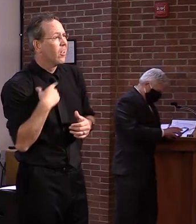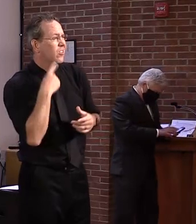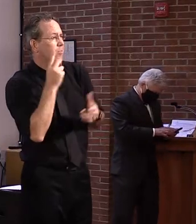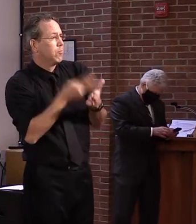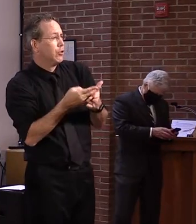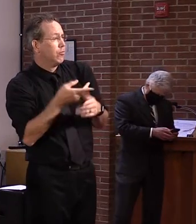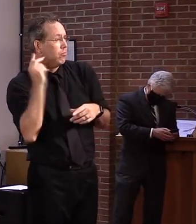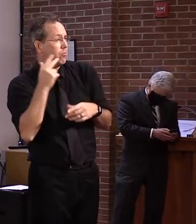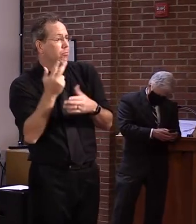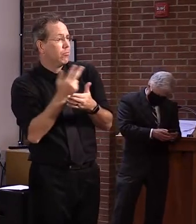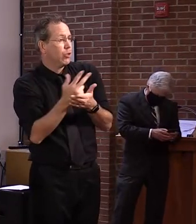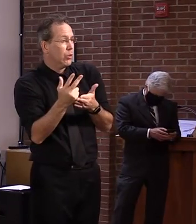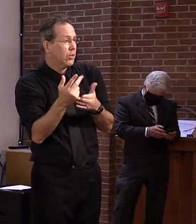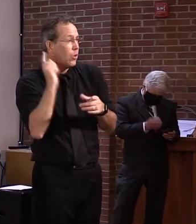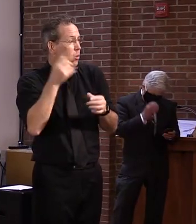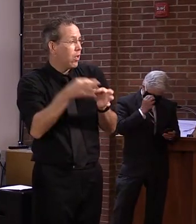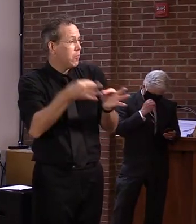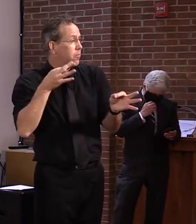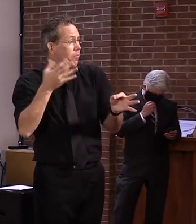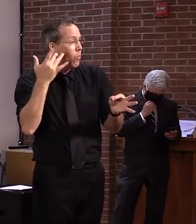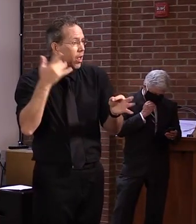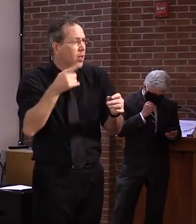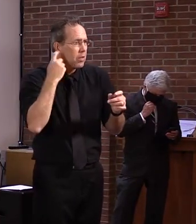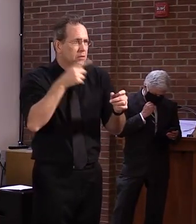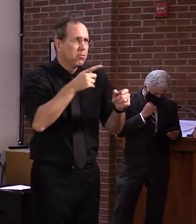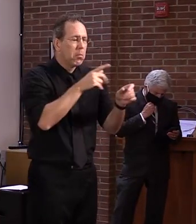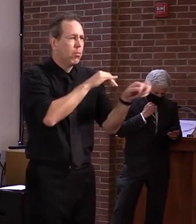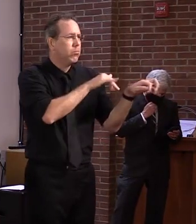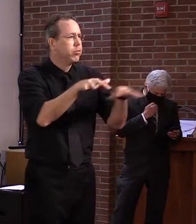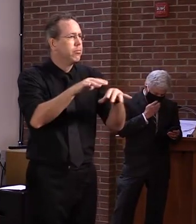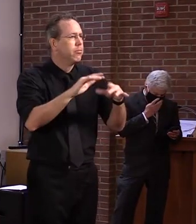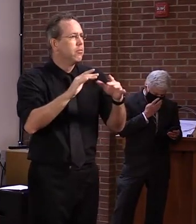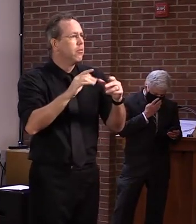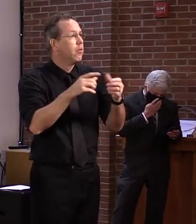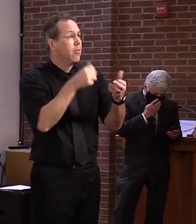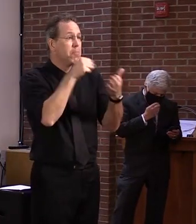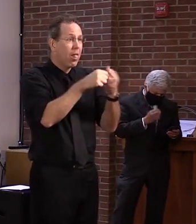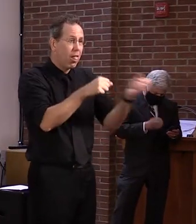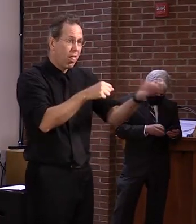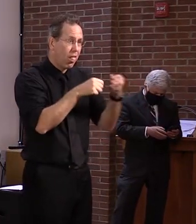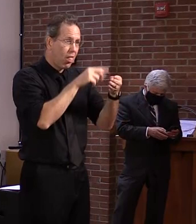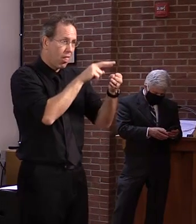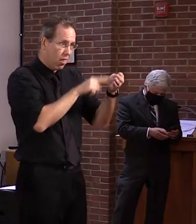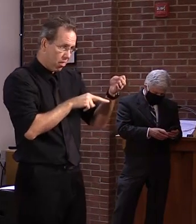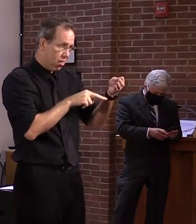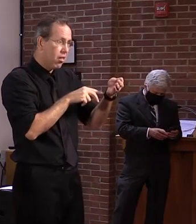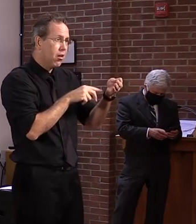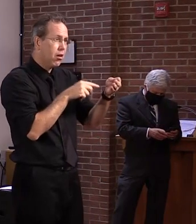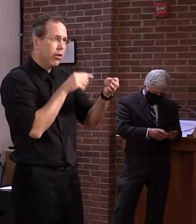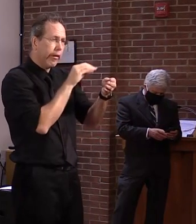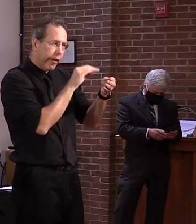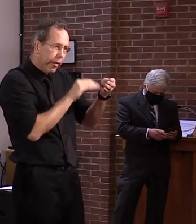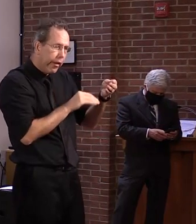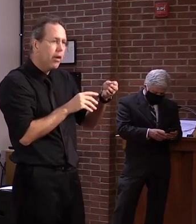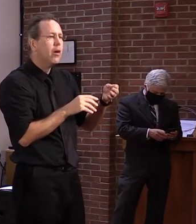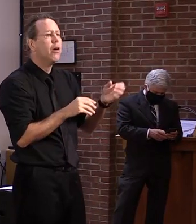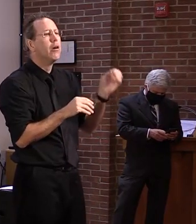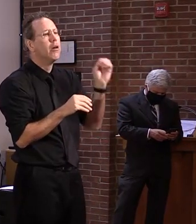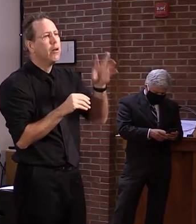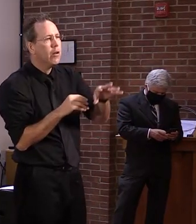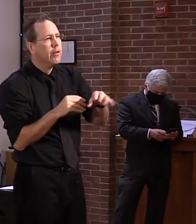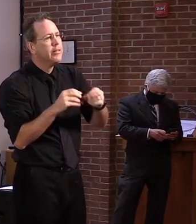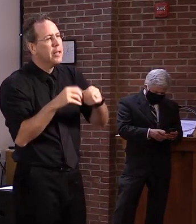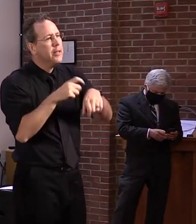mails it to us to when we receive it, and then we mail it back, it is looking at this, you know, this five